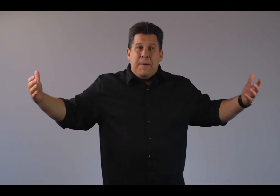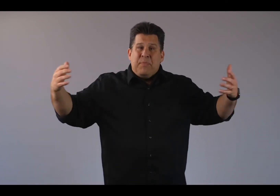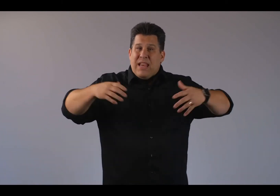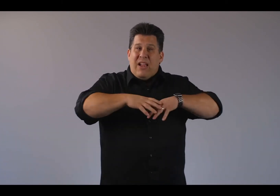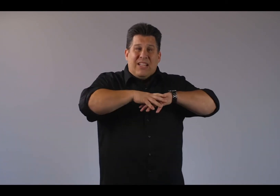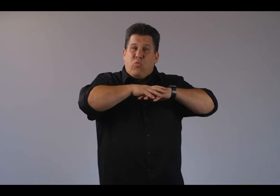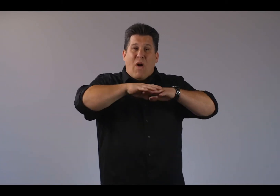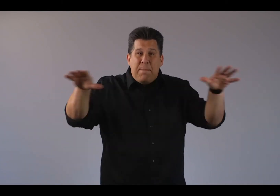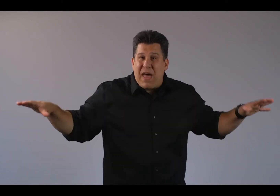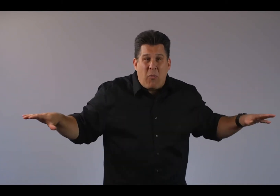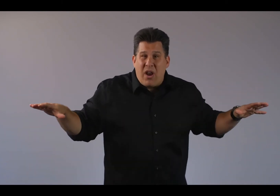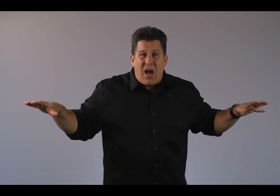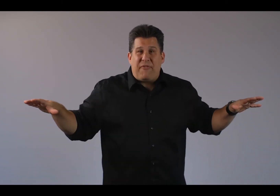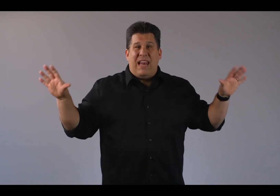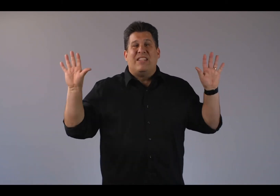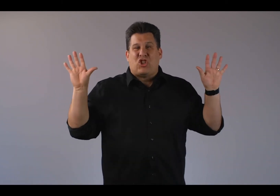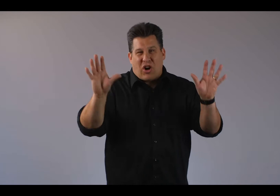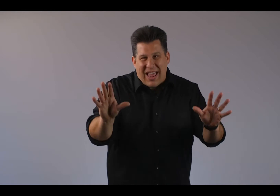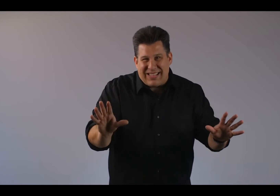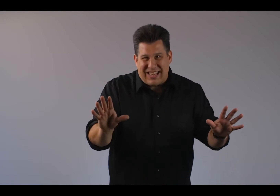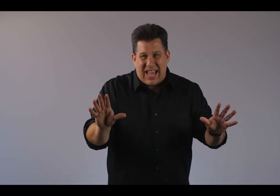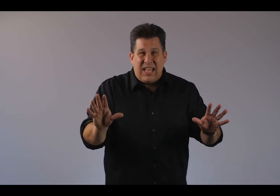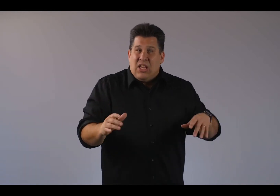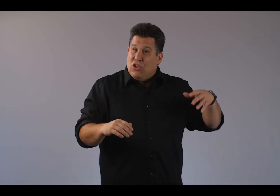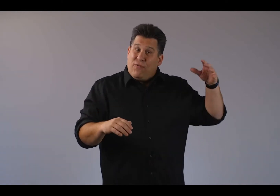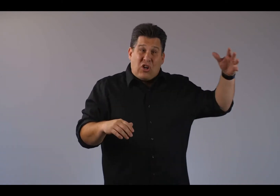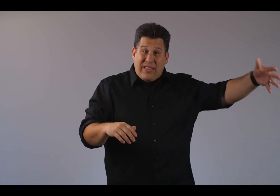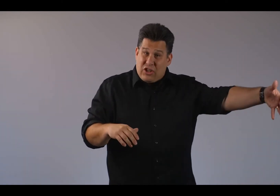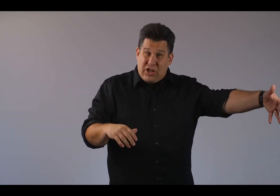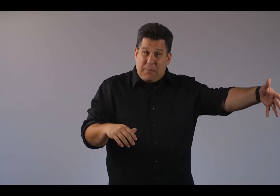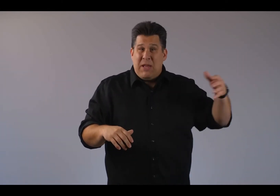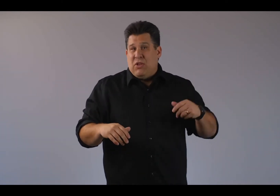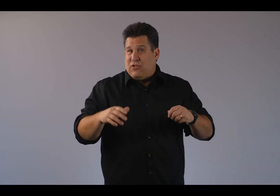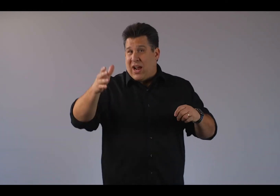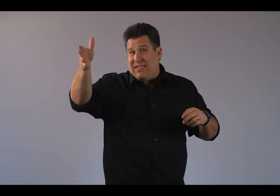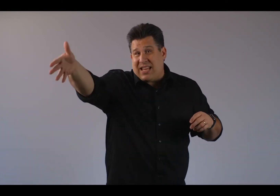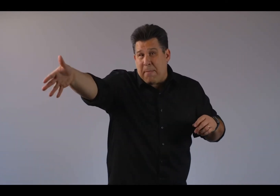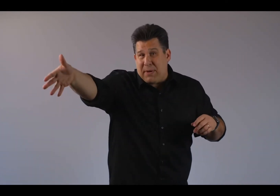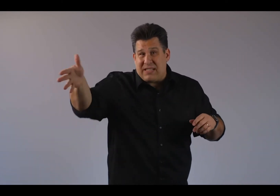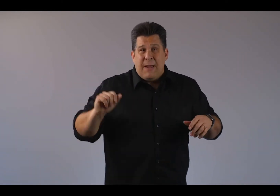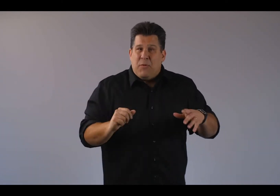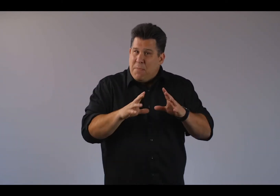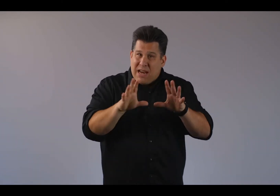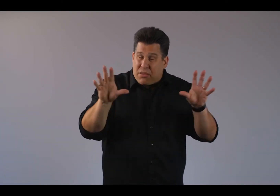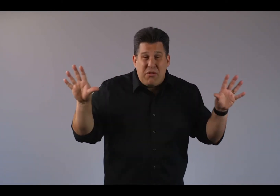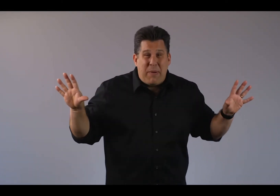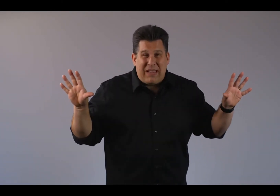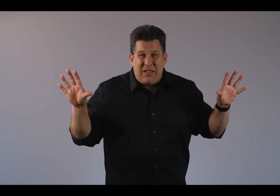now let's wipe that one off and let's try this again. You've tried the ship. You've tried the tempest. We made it through the belly of